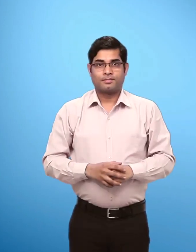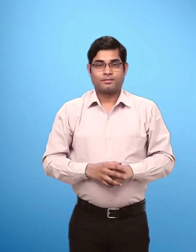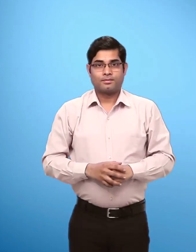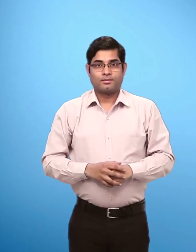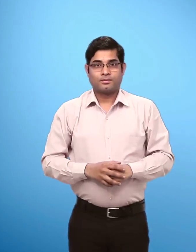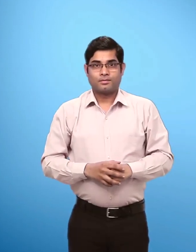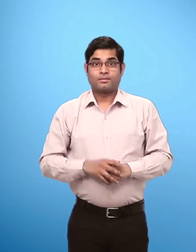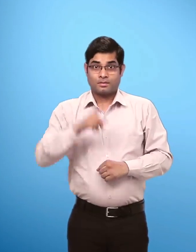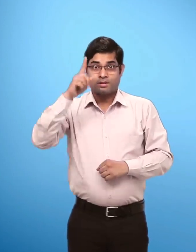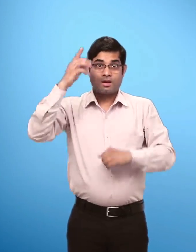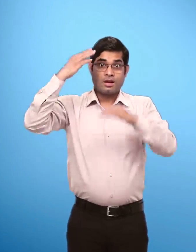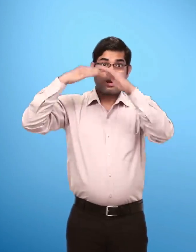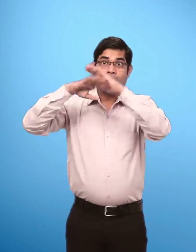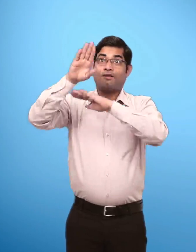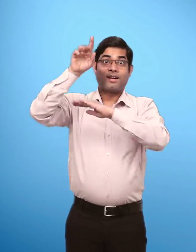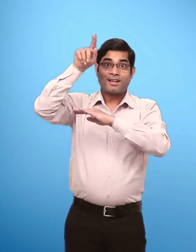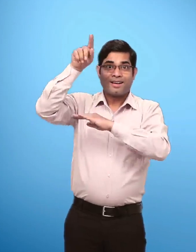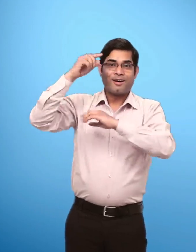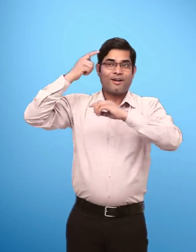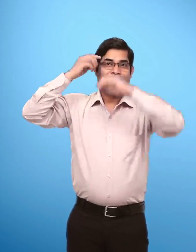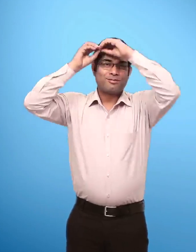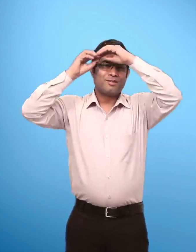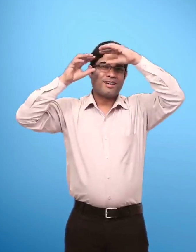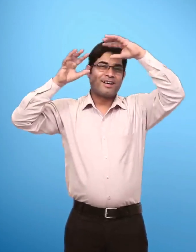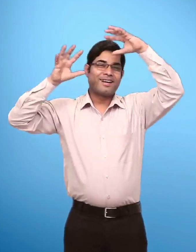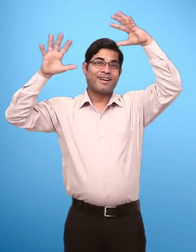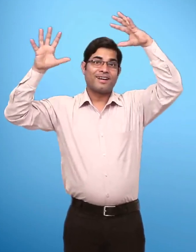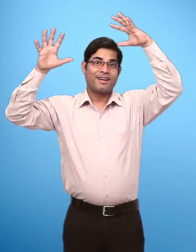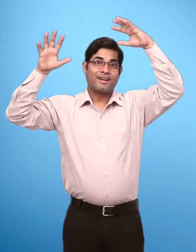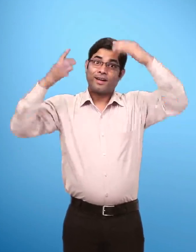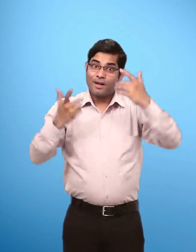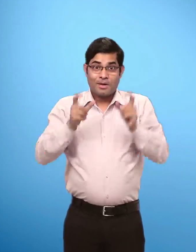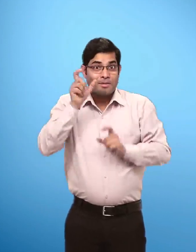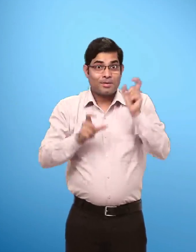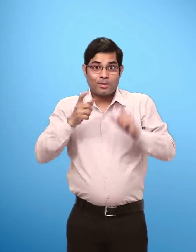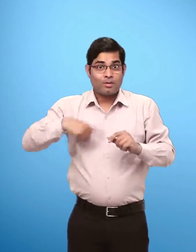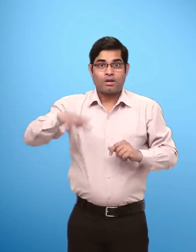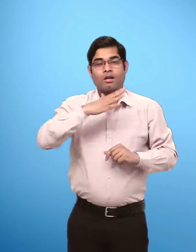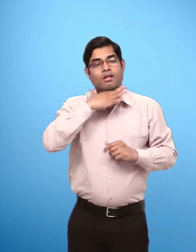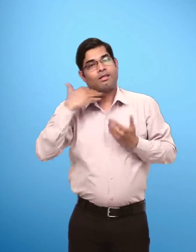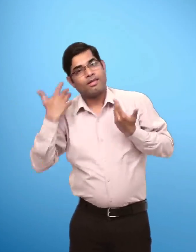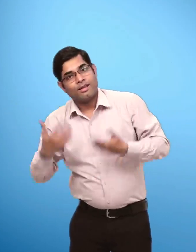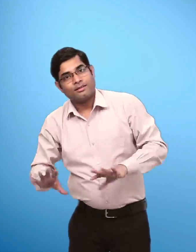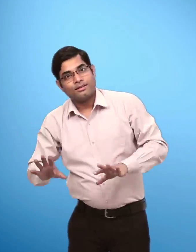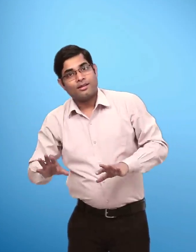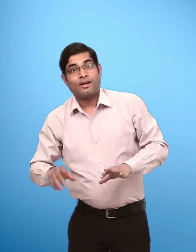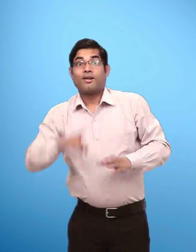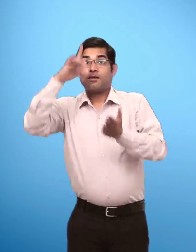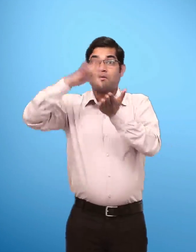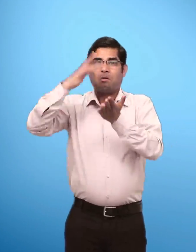Heaven Heaven Is an imaginary place And it is believed That people go to heaven